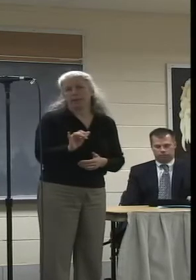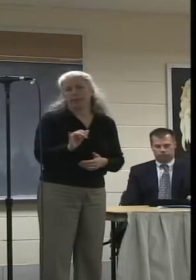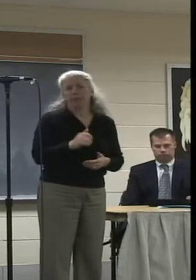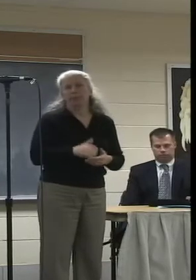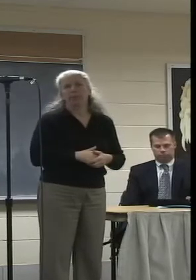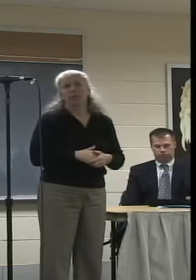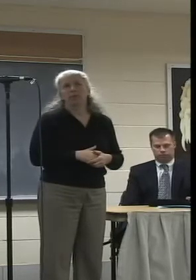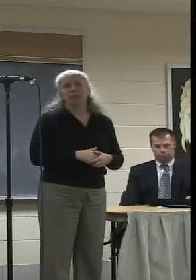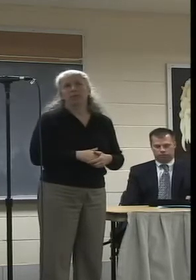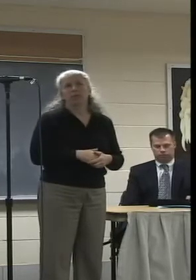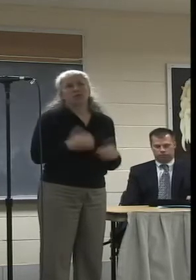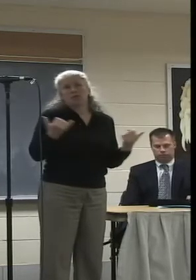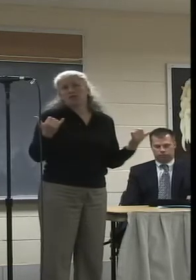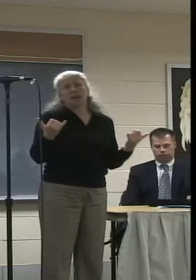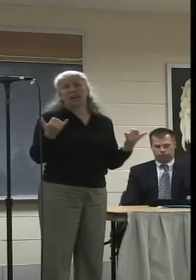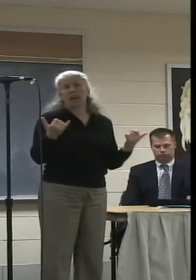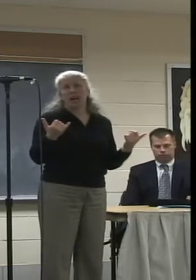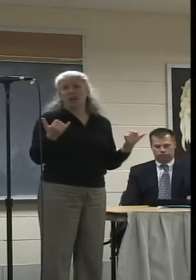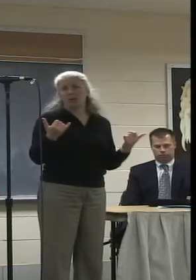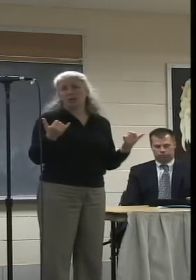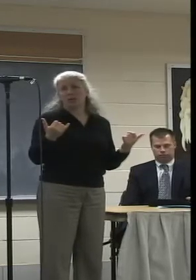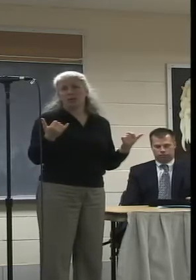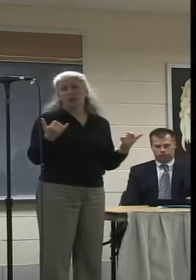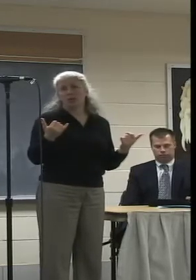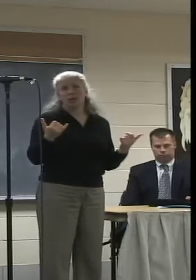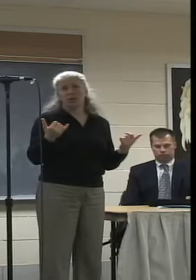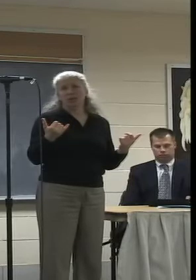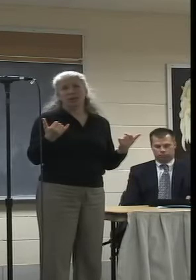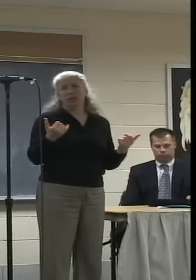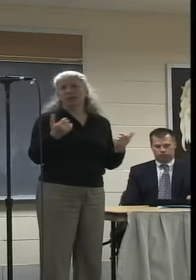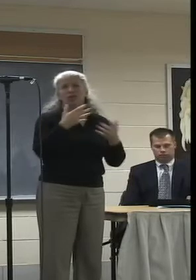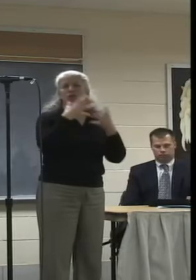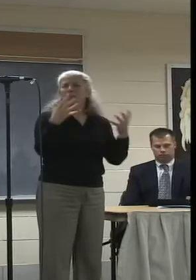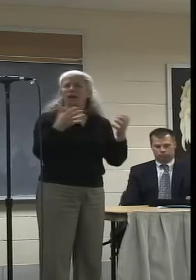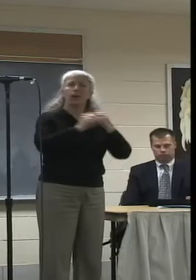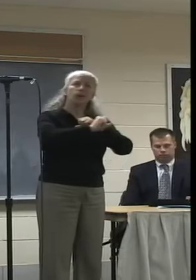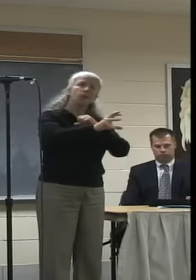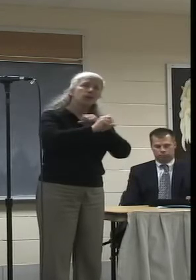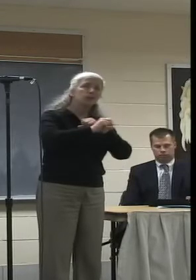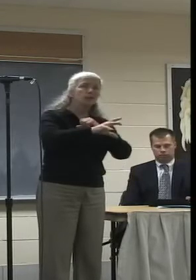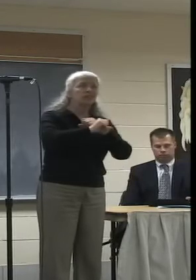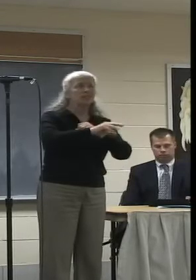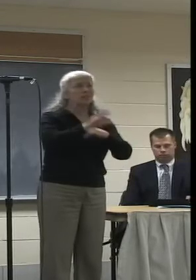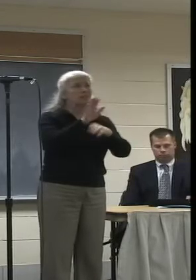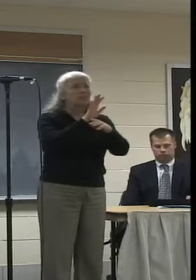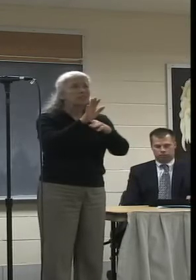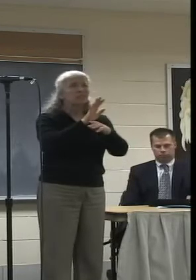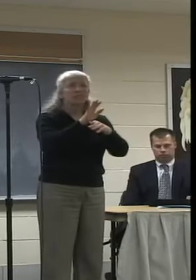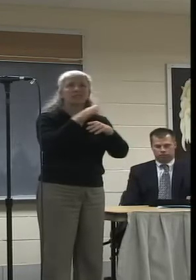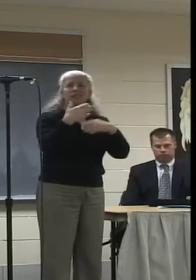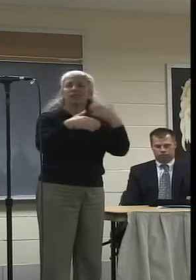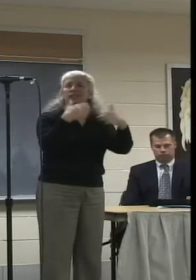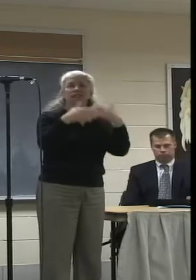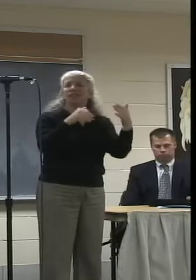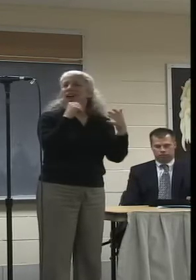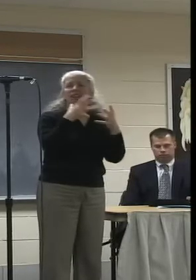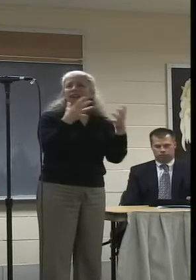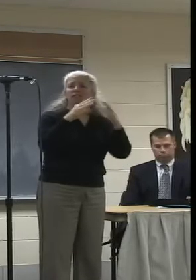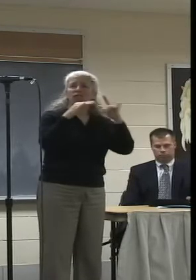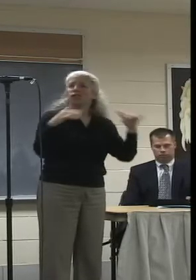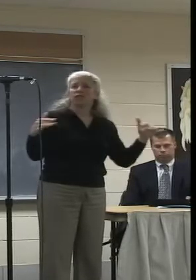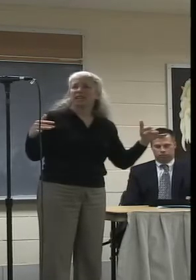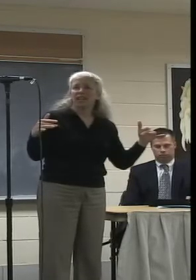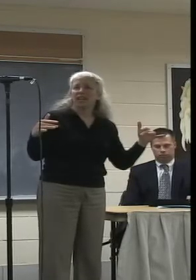At a time when we're up against so much commercialism and a real lack of diversity in our mainstream media,